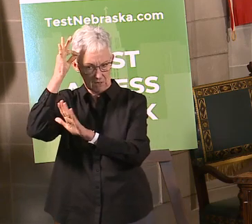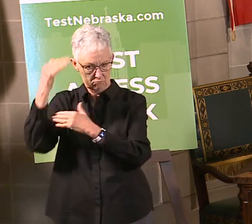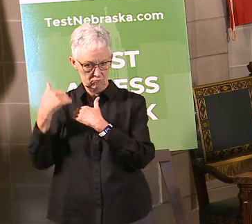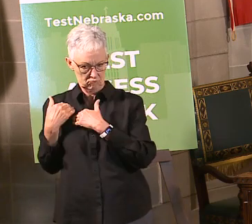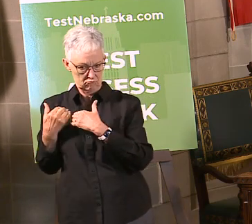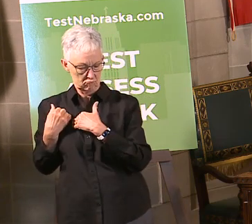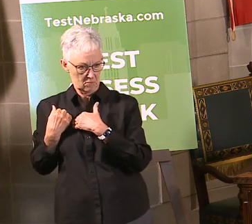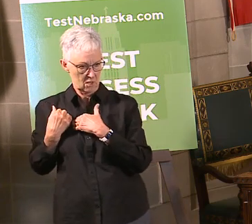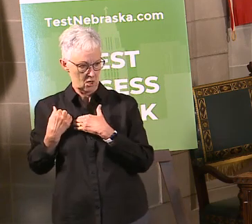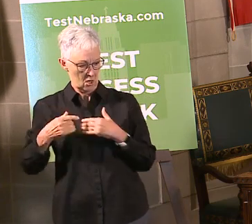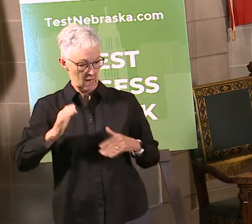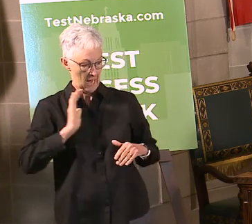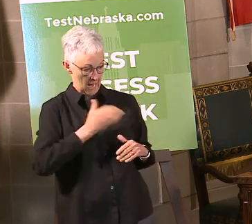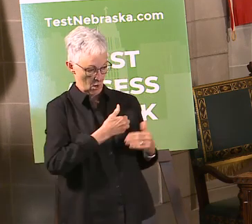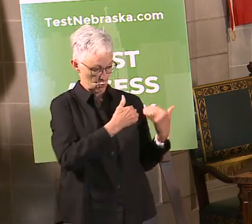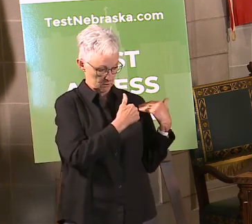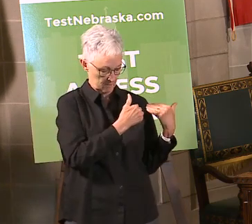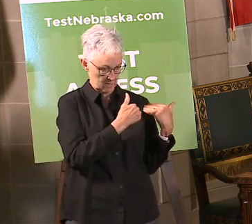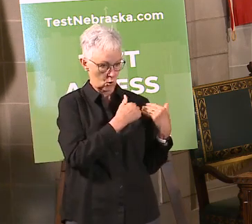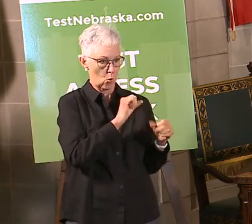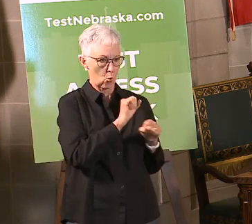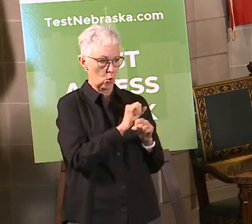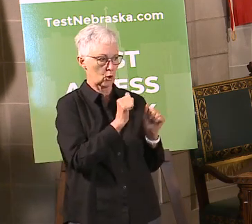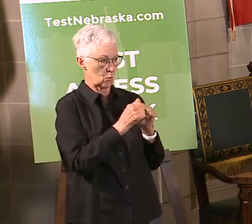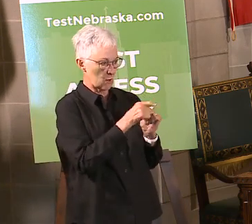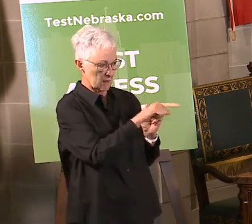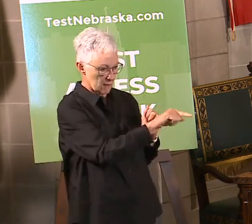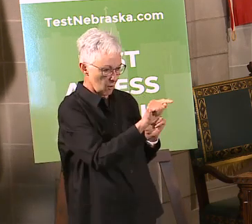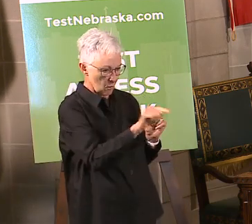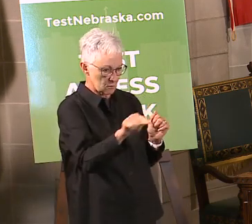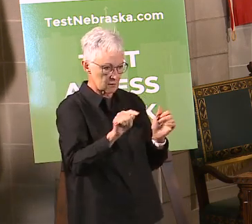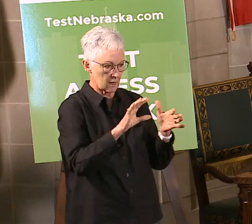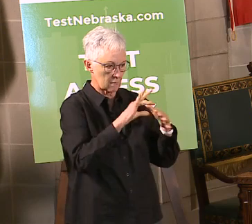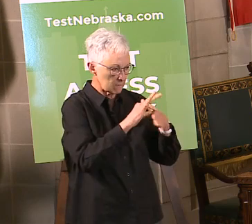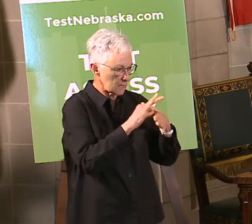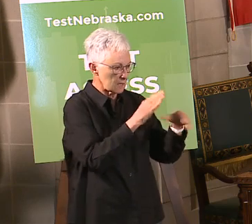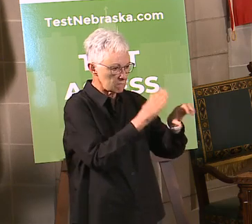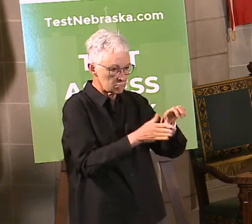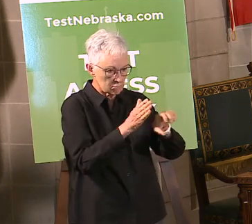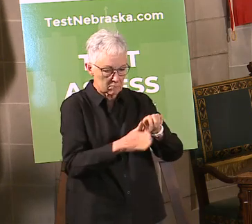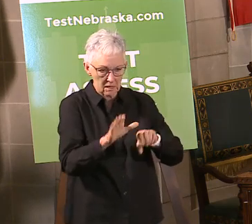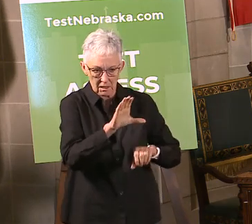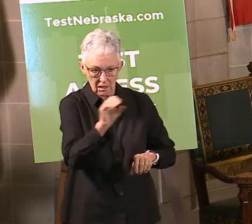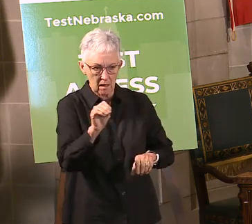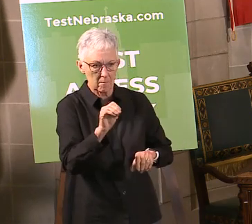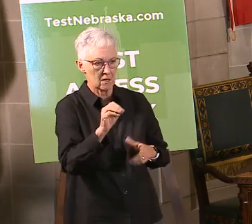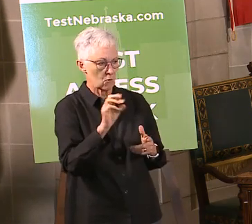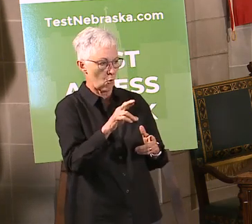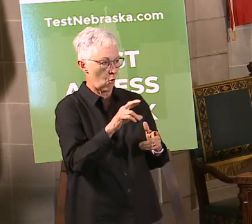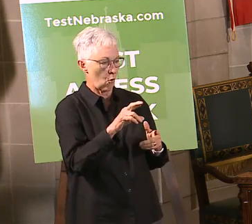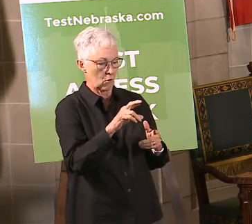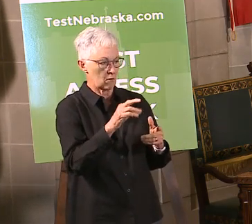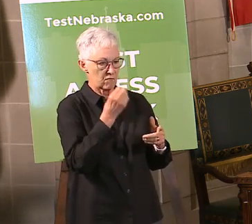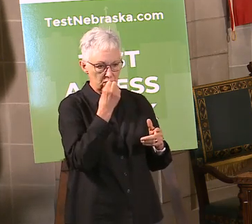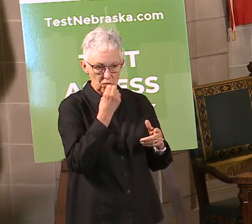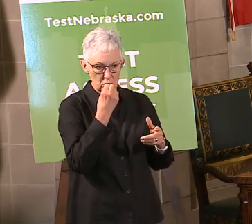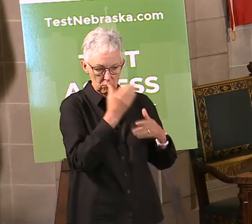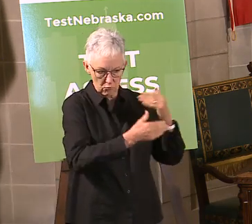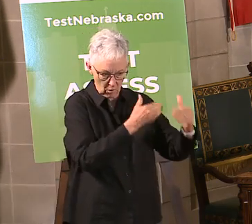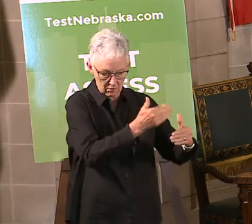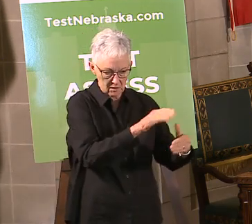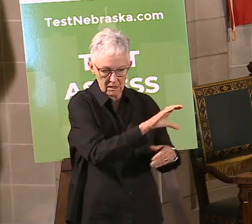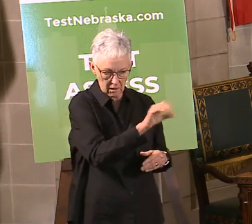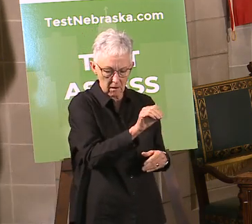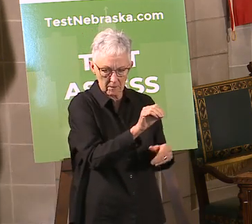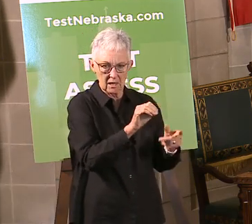working with them through UNMC to be able to establish the best practices. The meat processing COVID-19 playbook is really that